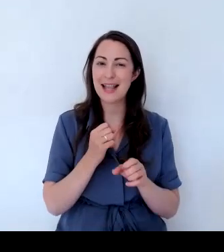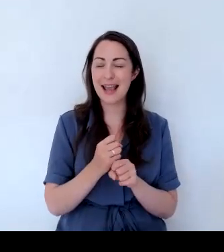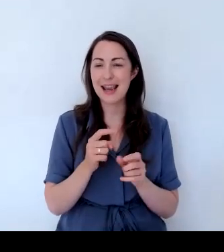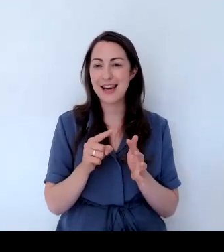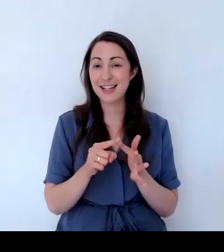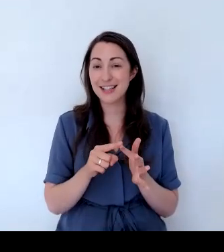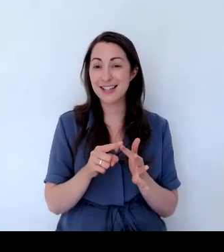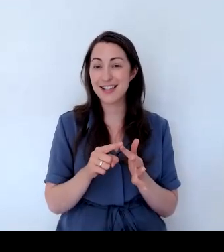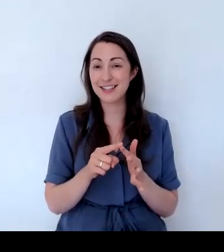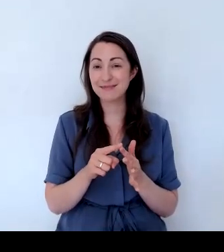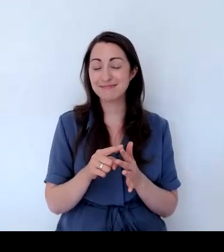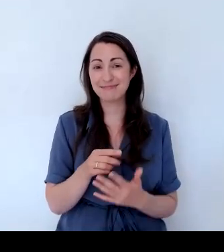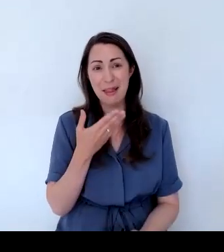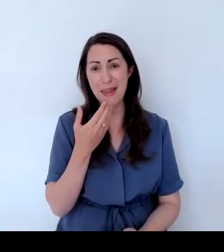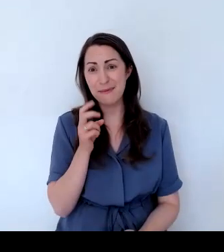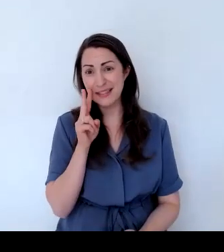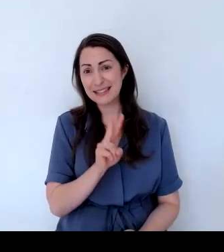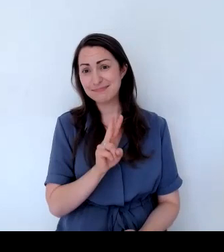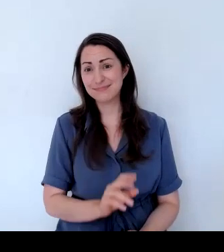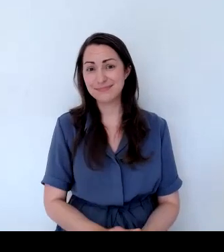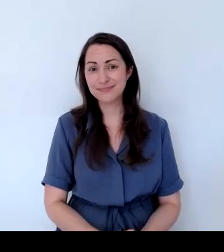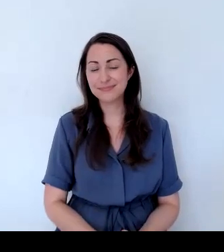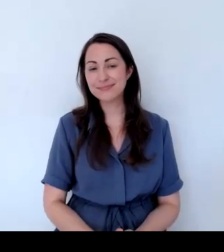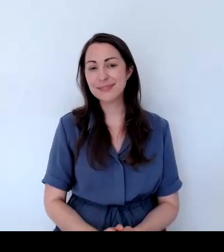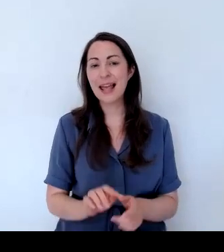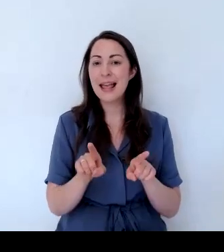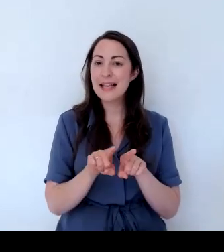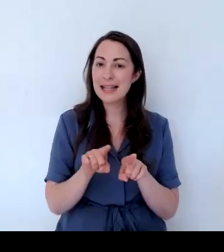Again, producing the purple flower that bees love.